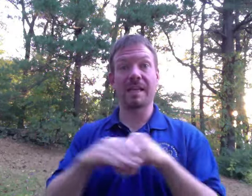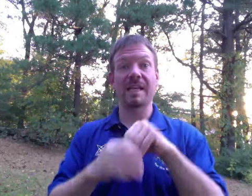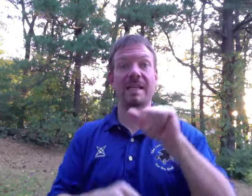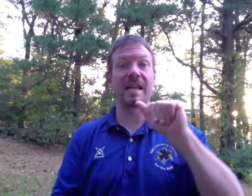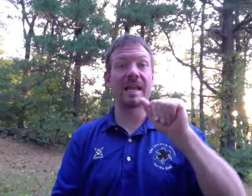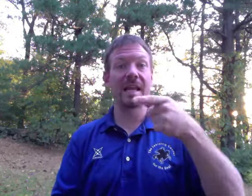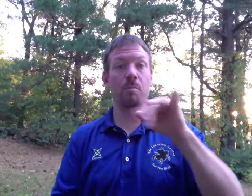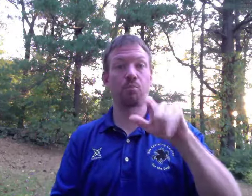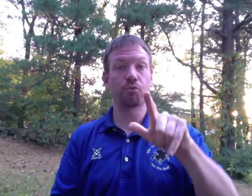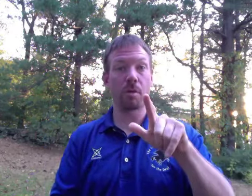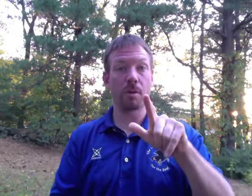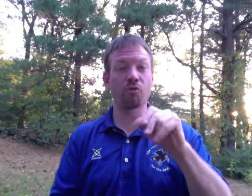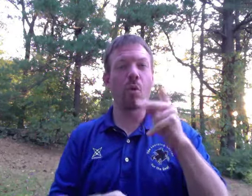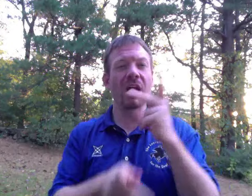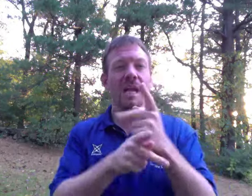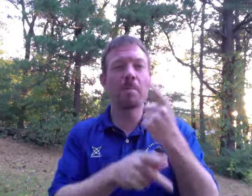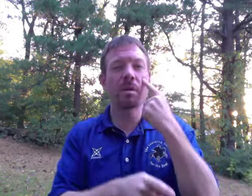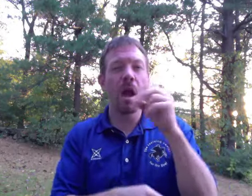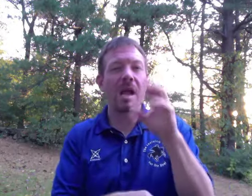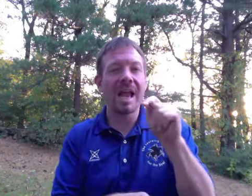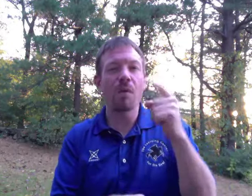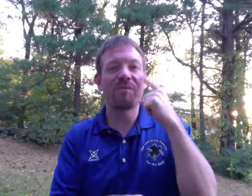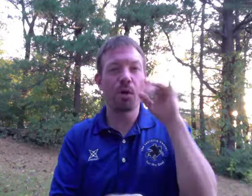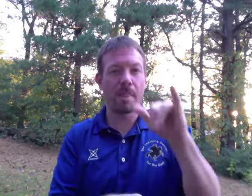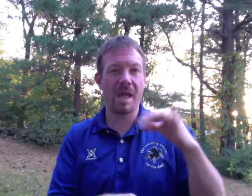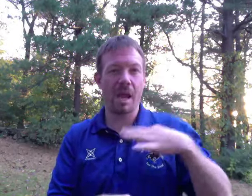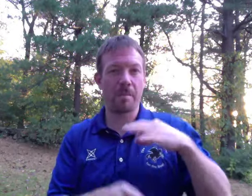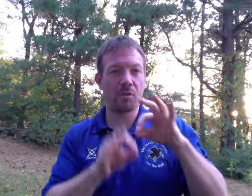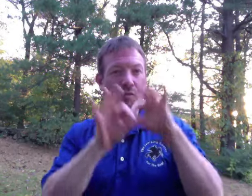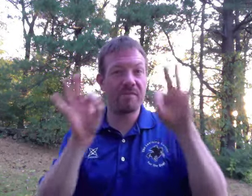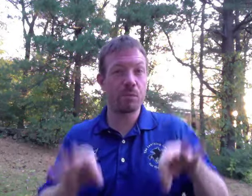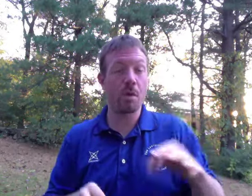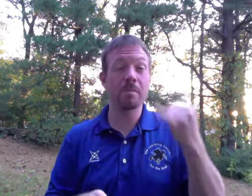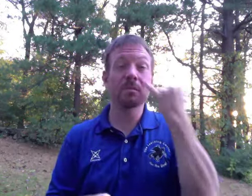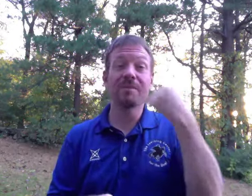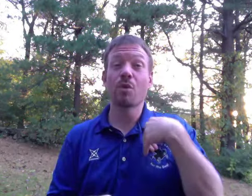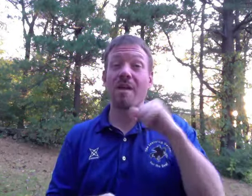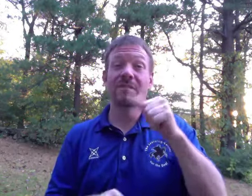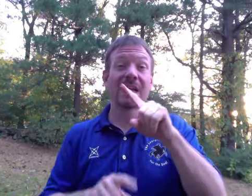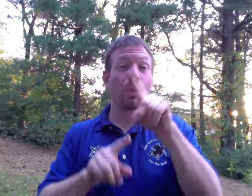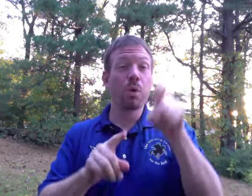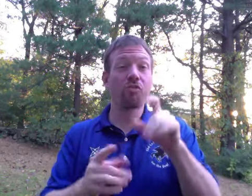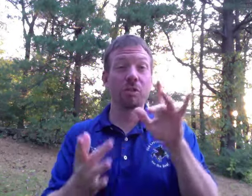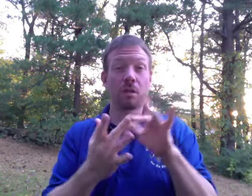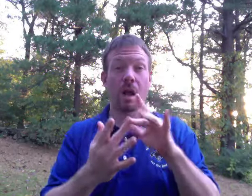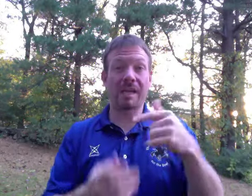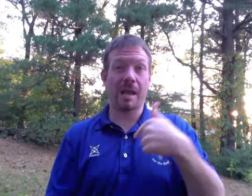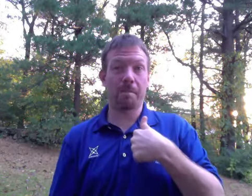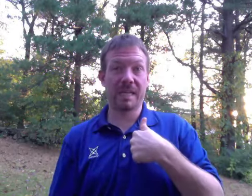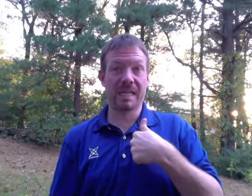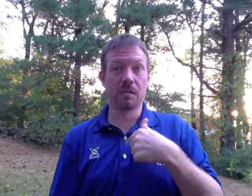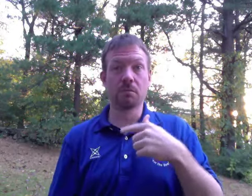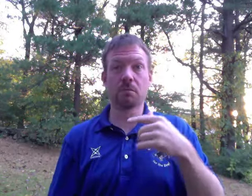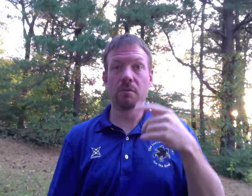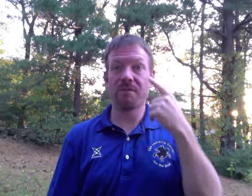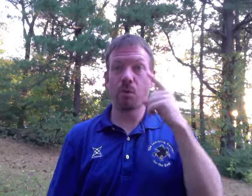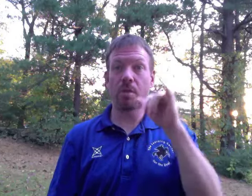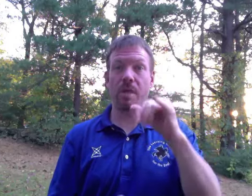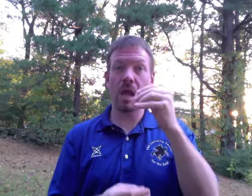interview process to see who will be selected as part of this group to visit China. So if you do have any questions in regards to this